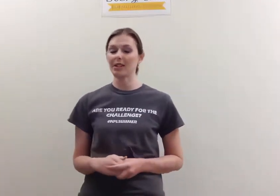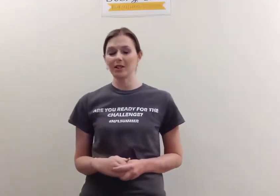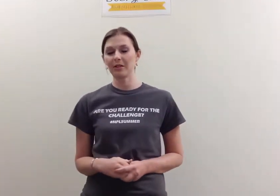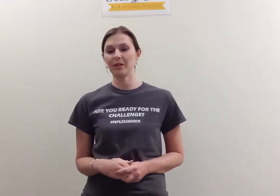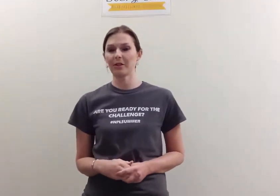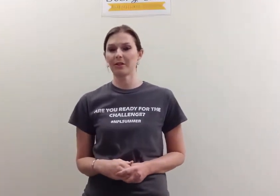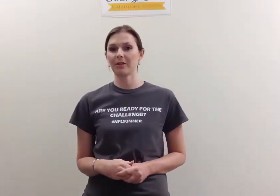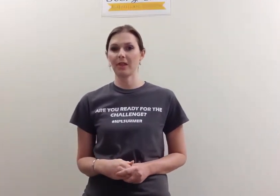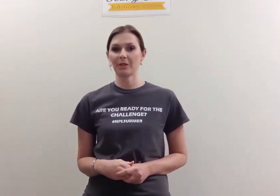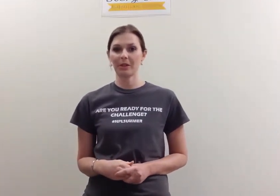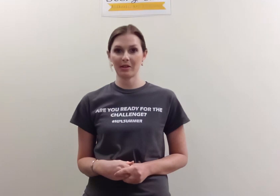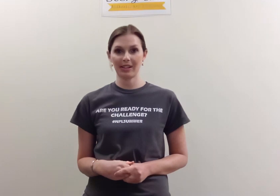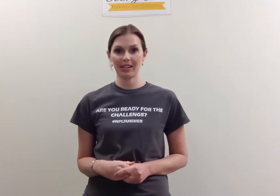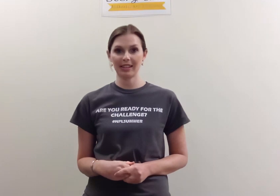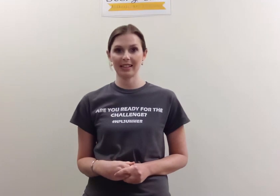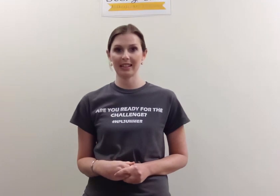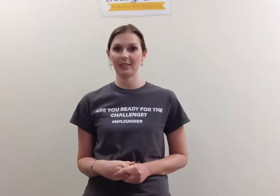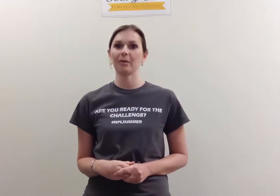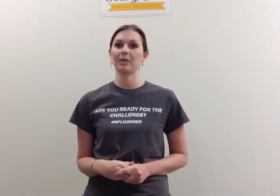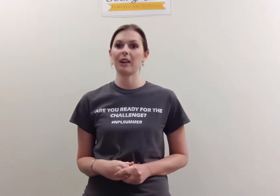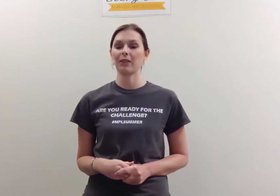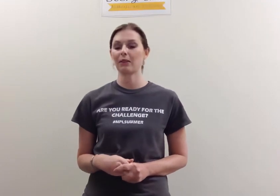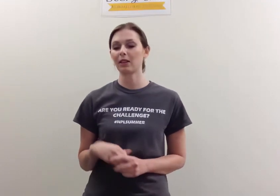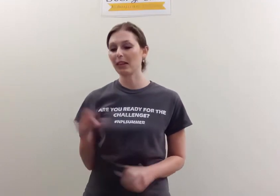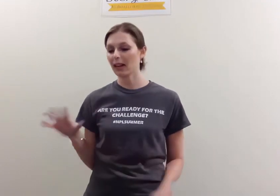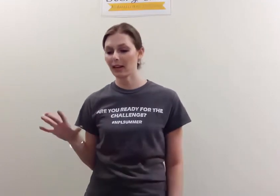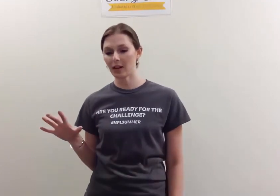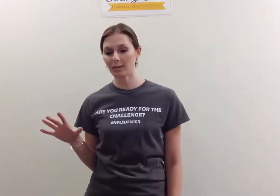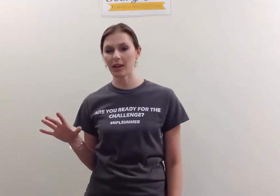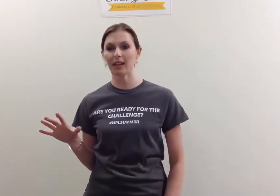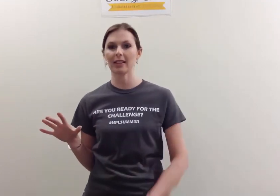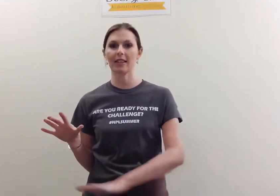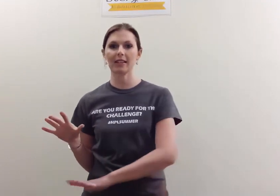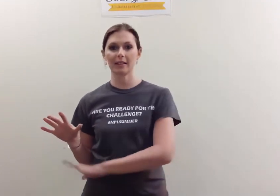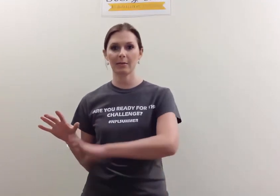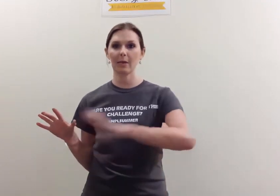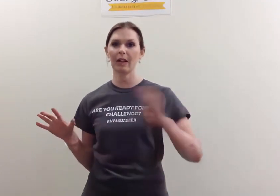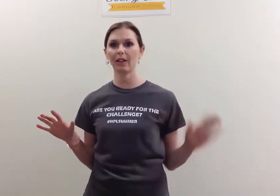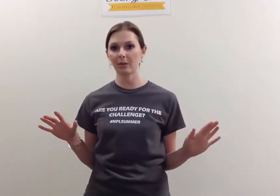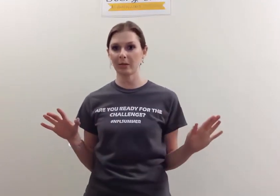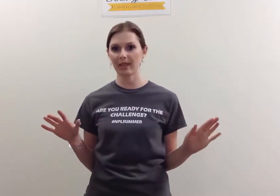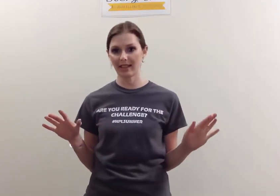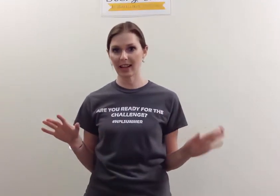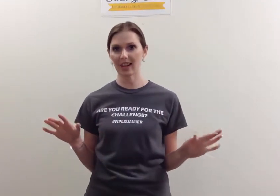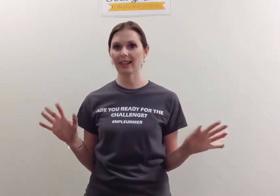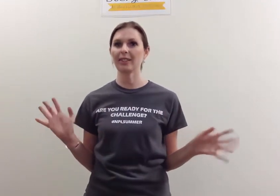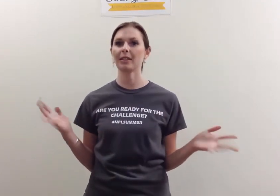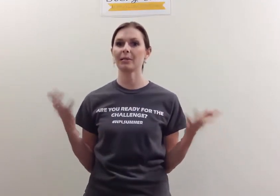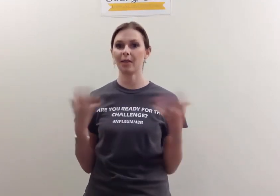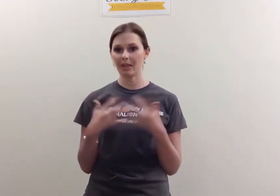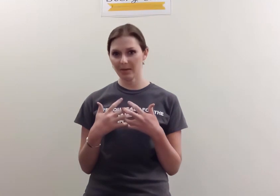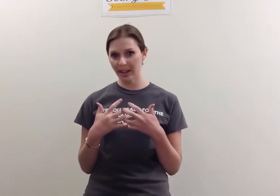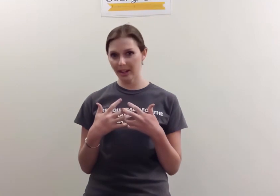use those opportunities when you have real life objects. Pair them with the signs. Put them together.